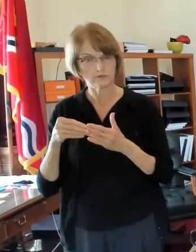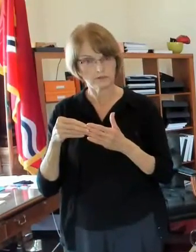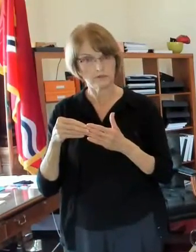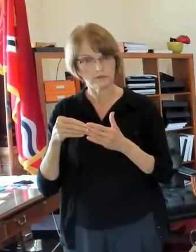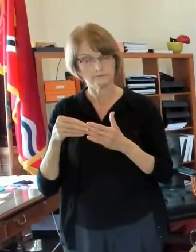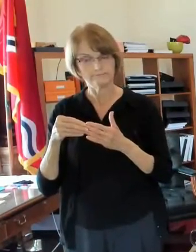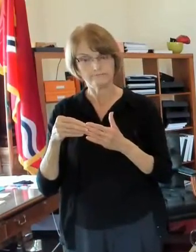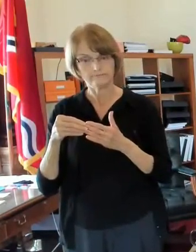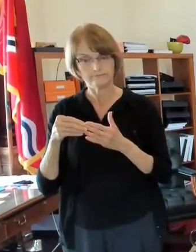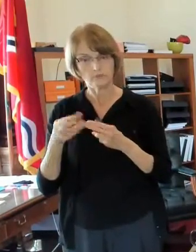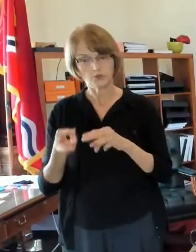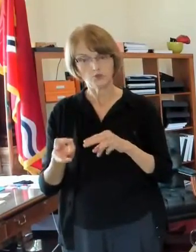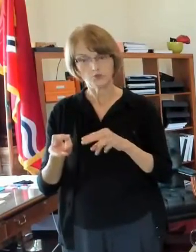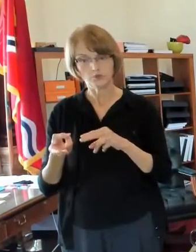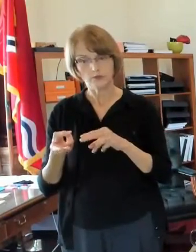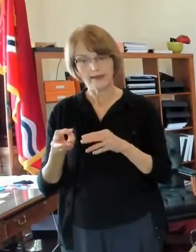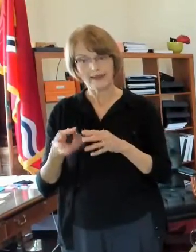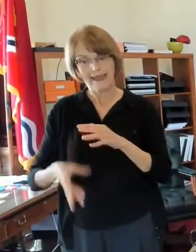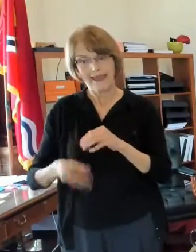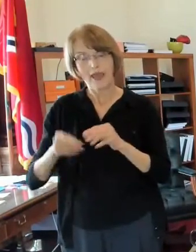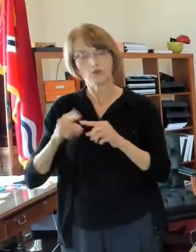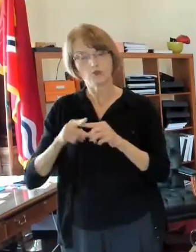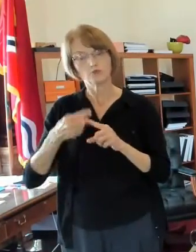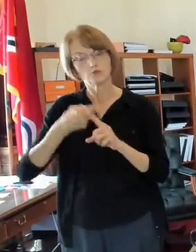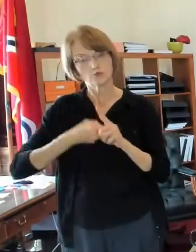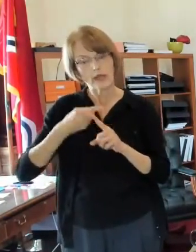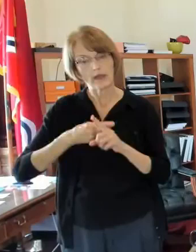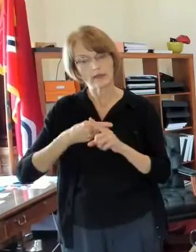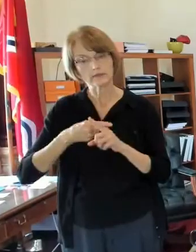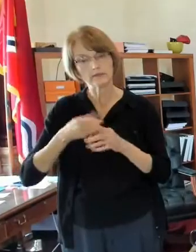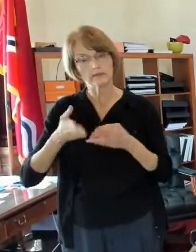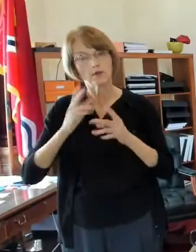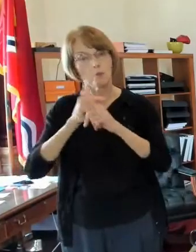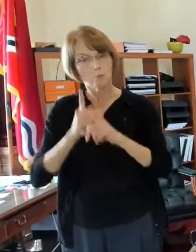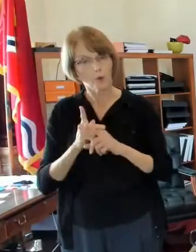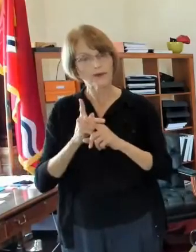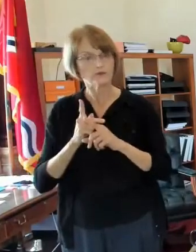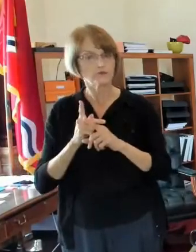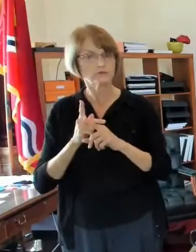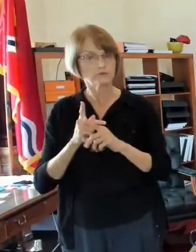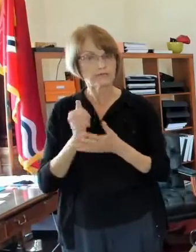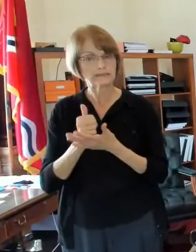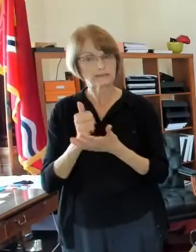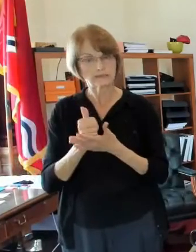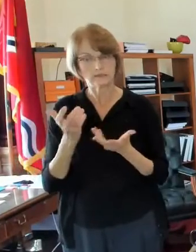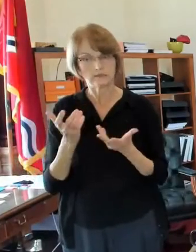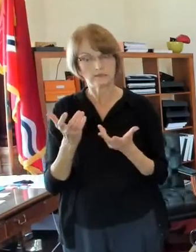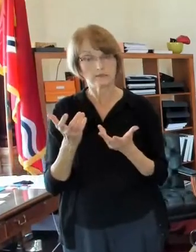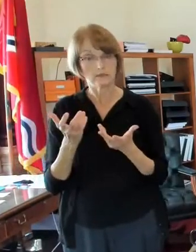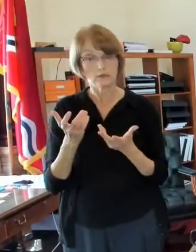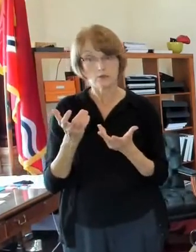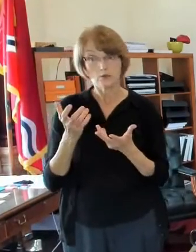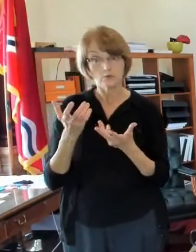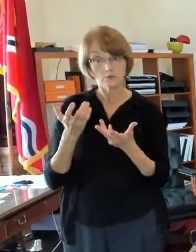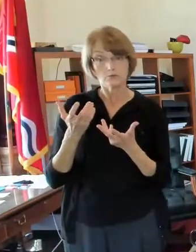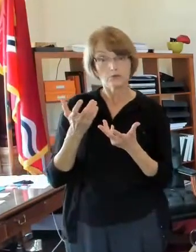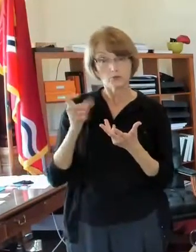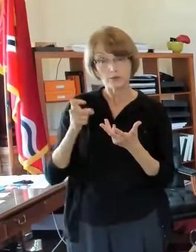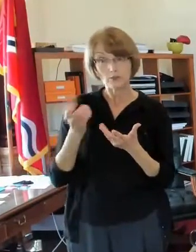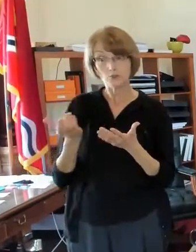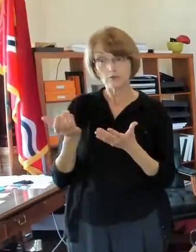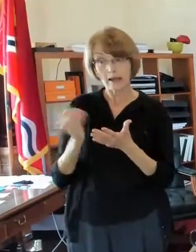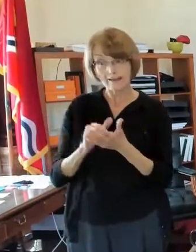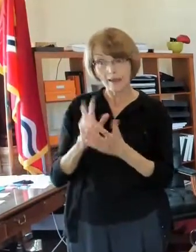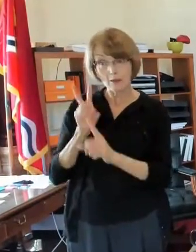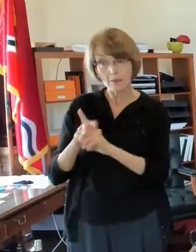increase rental and mortgage assistance who wants to know what the status is on that uh will people need to reapply for those funds and where would those funds